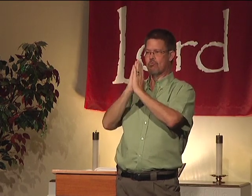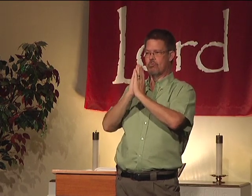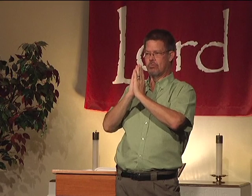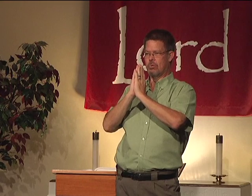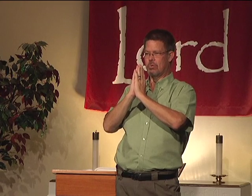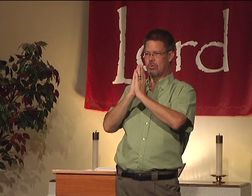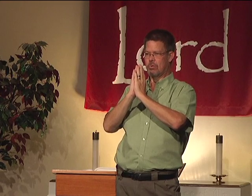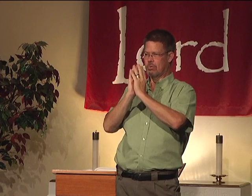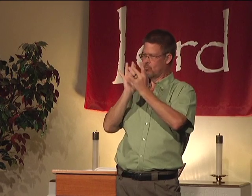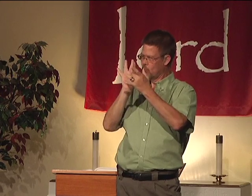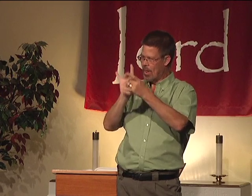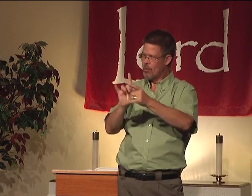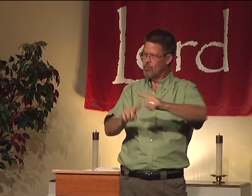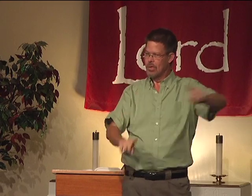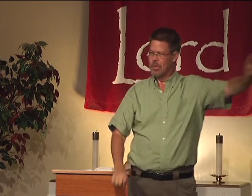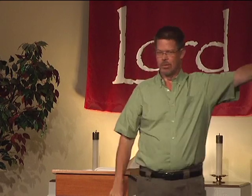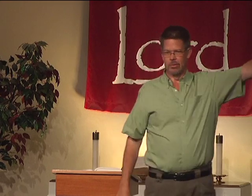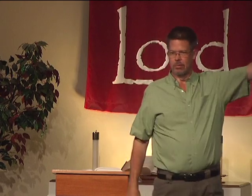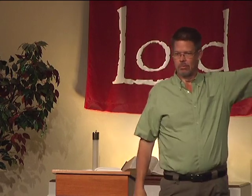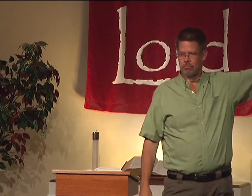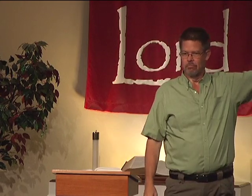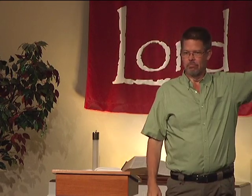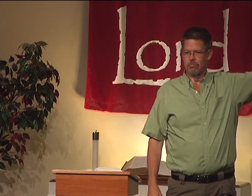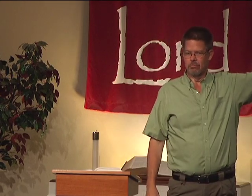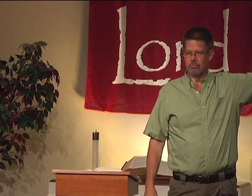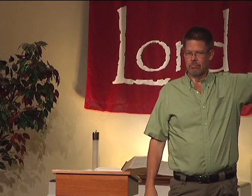to just throw out different prayers related to this.